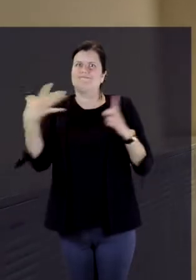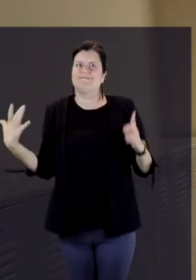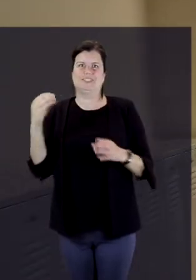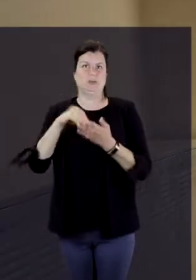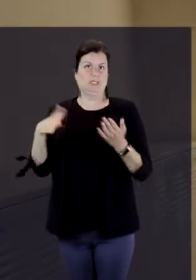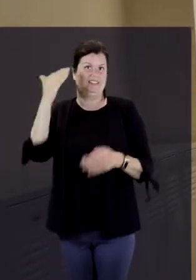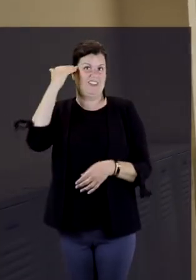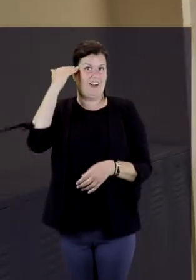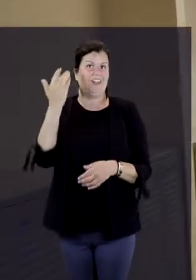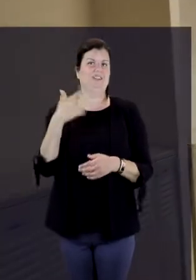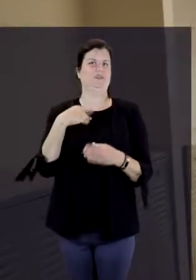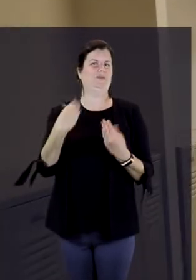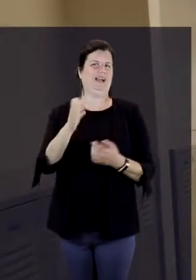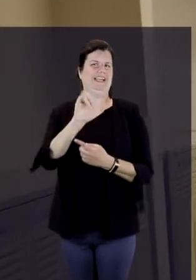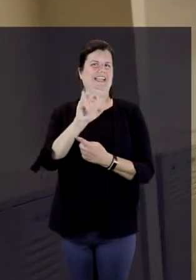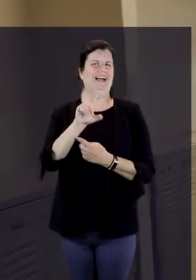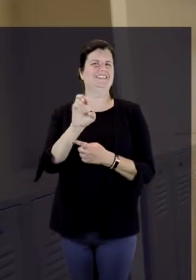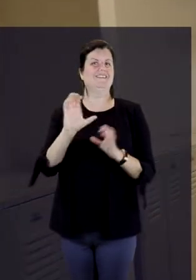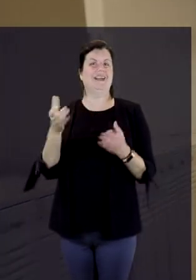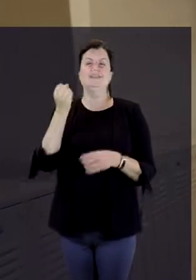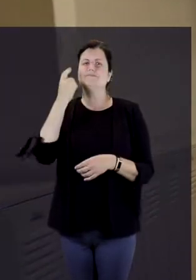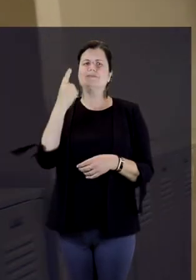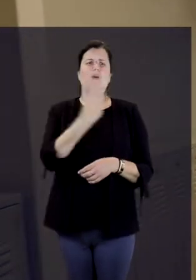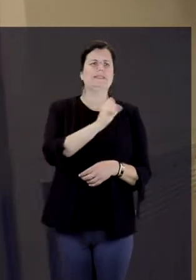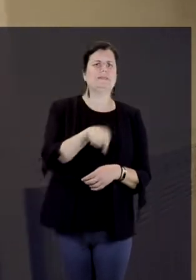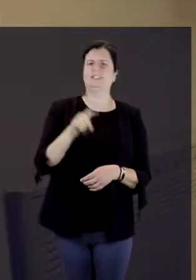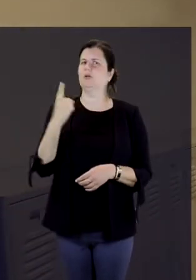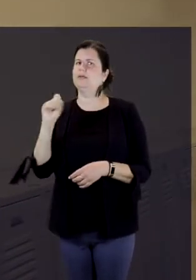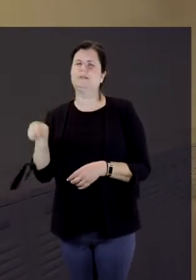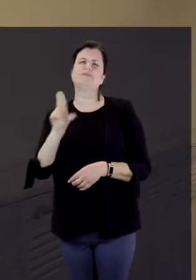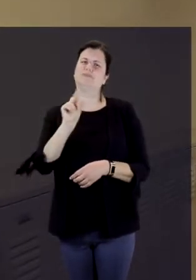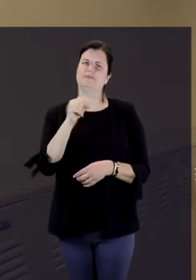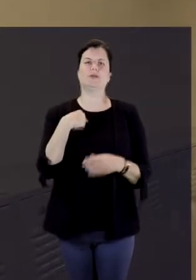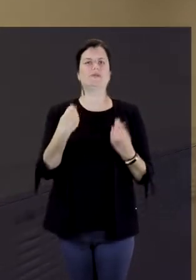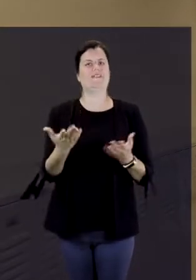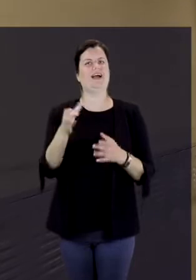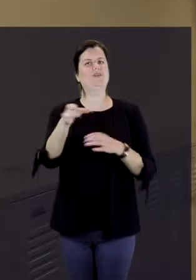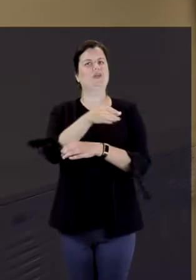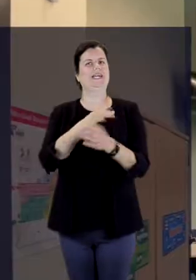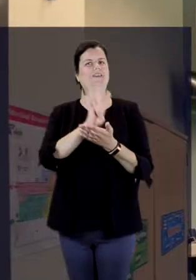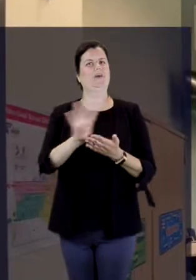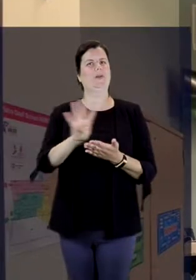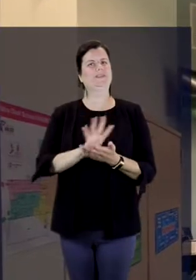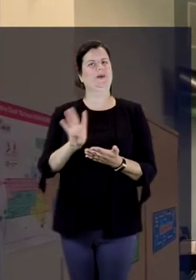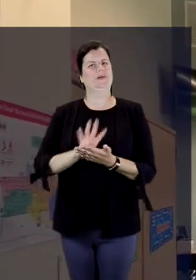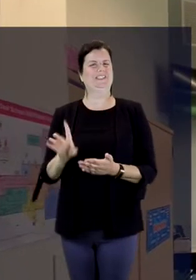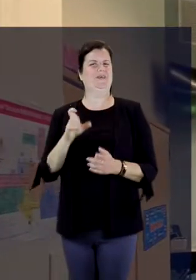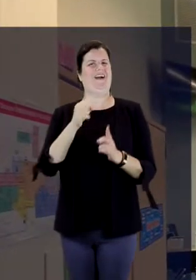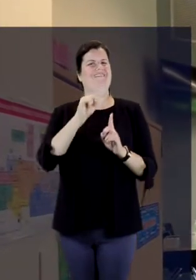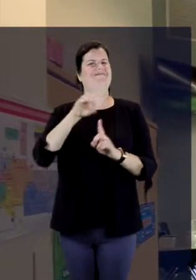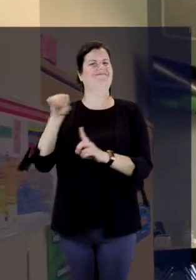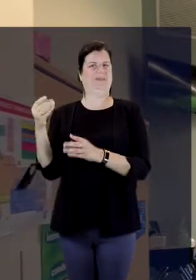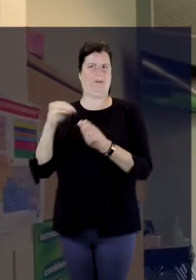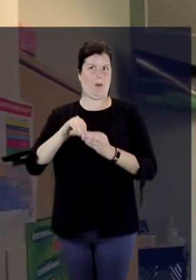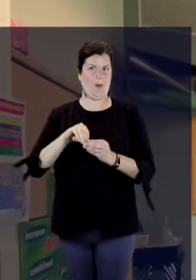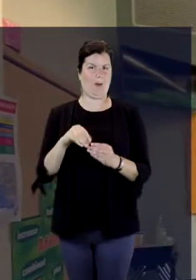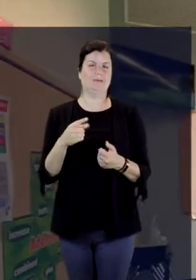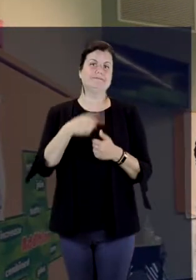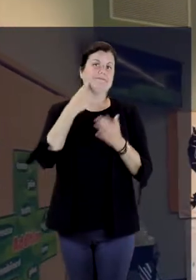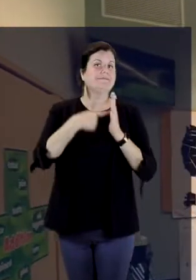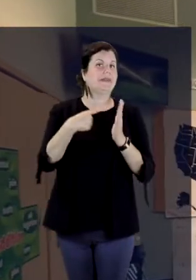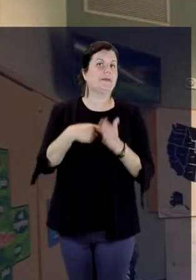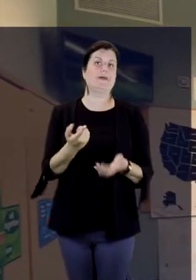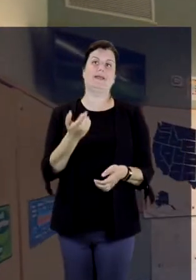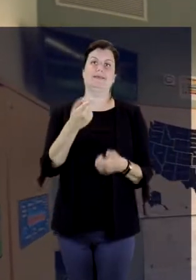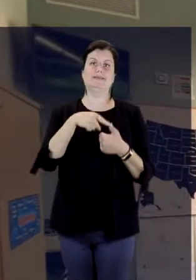expand on our students' knowledge. We also provide electives classes that change throughout the year that Every